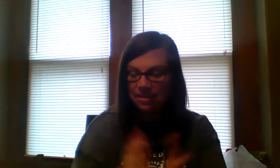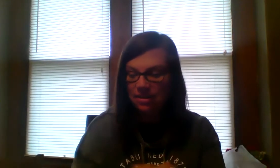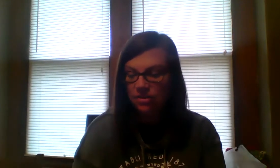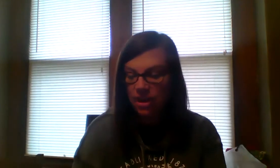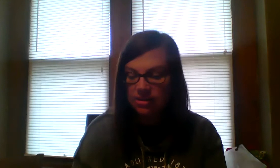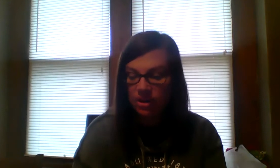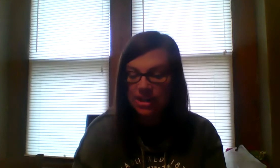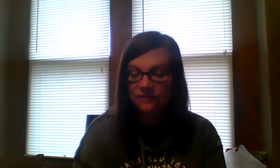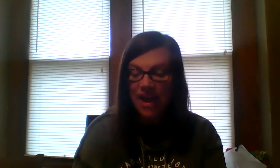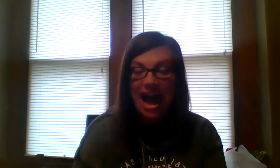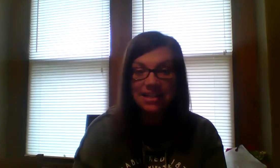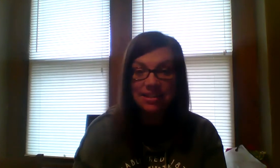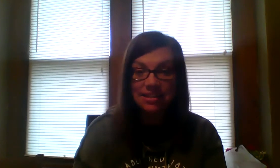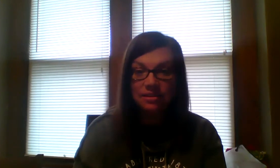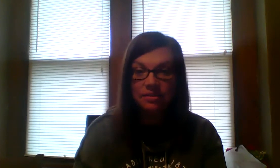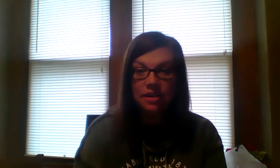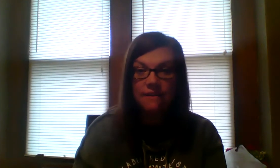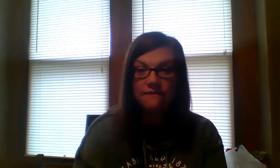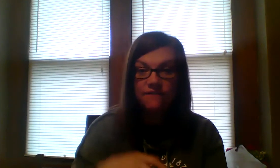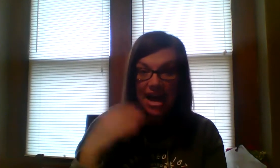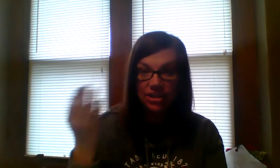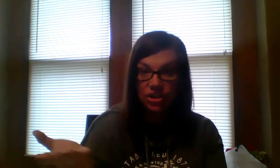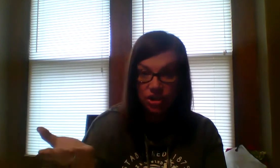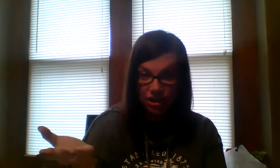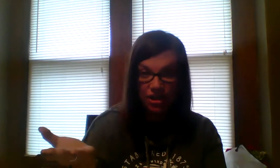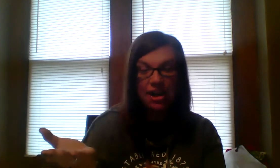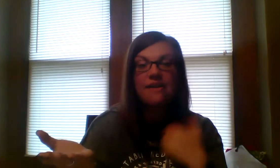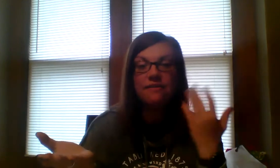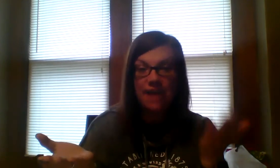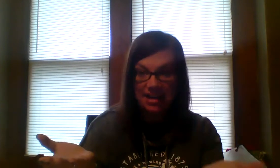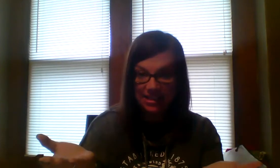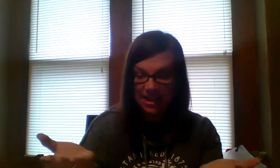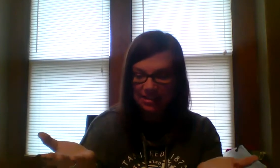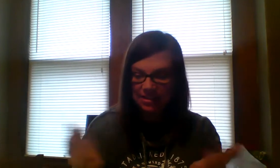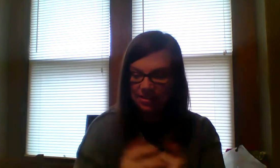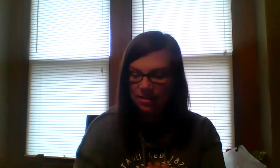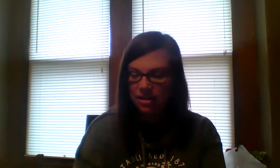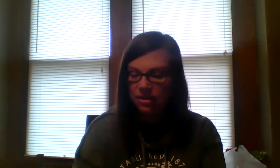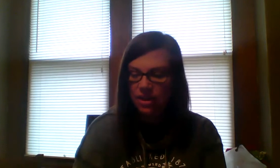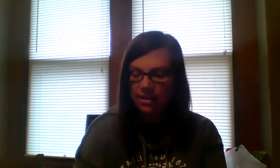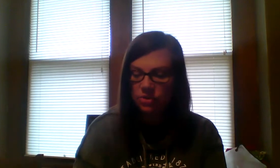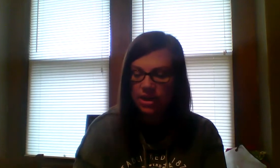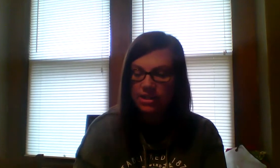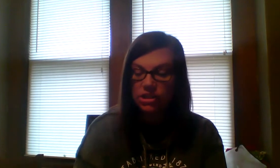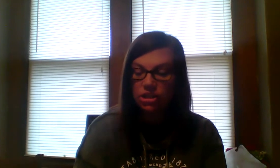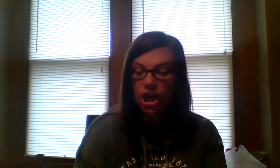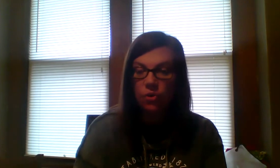The next one is fast, faster, fastest. The next one is slow,